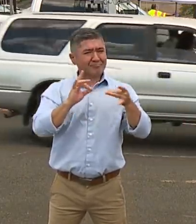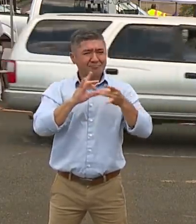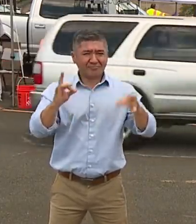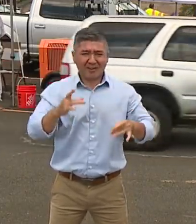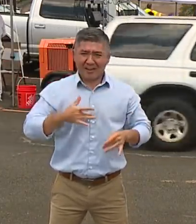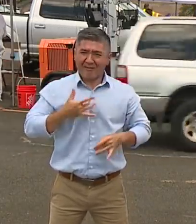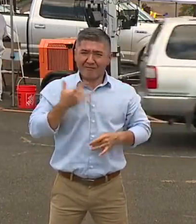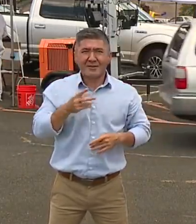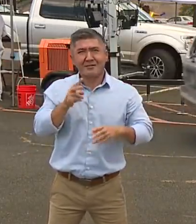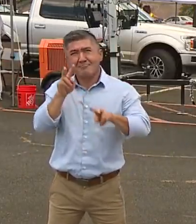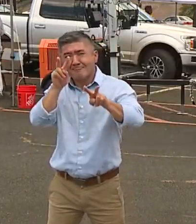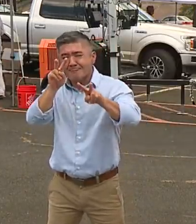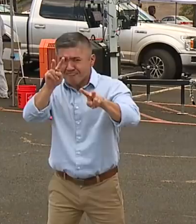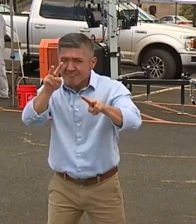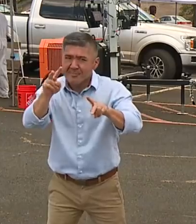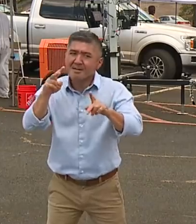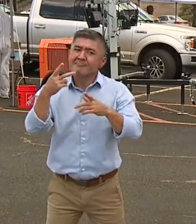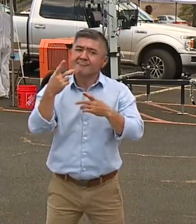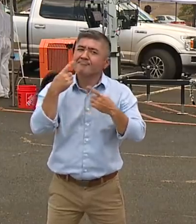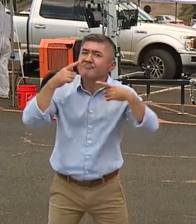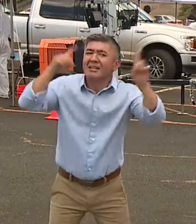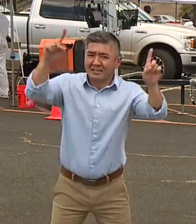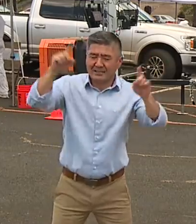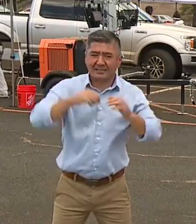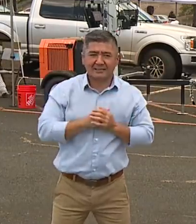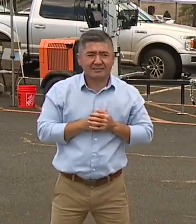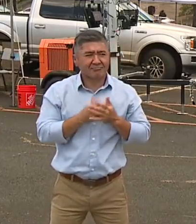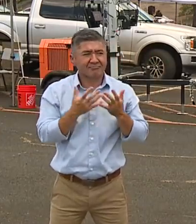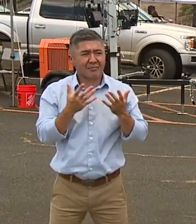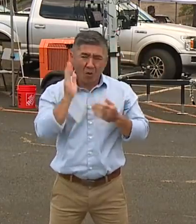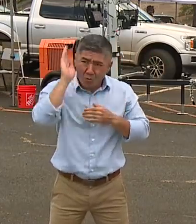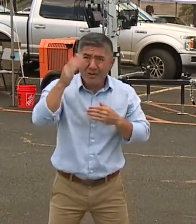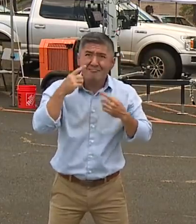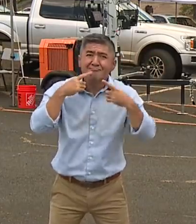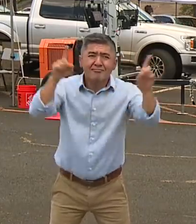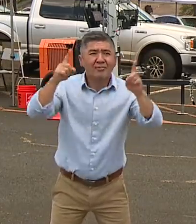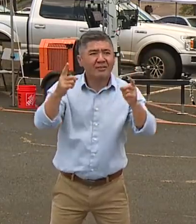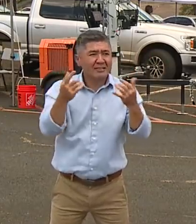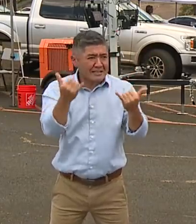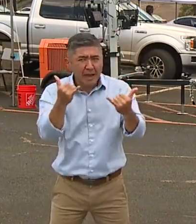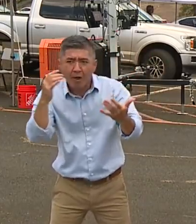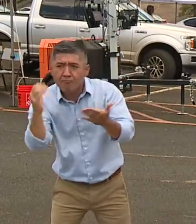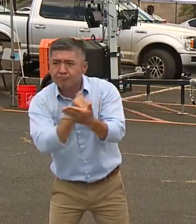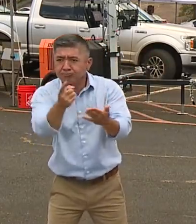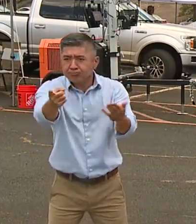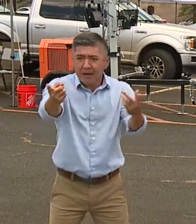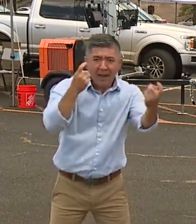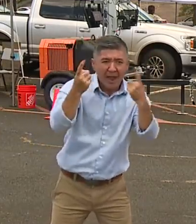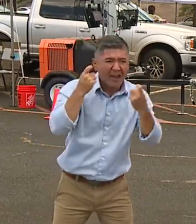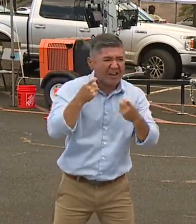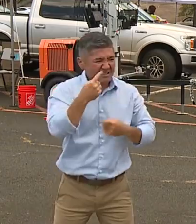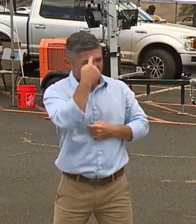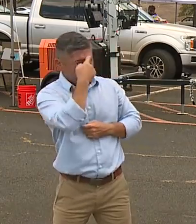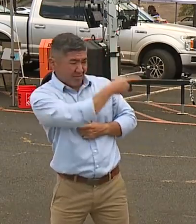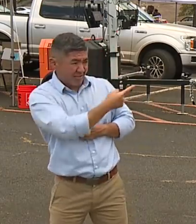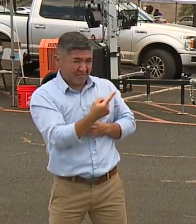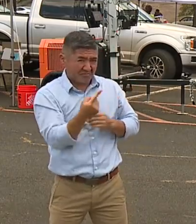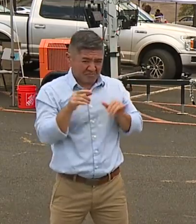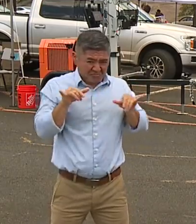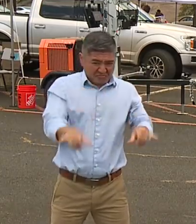for me, all of this is about hope. So we want you to be able to ask as many as you can, questions you can ask for the next 15 minutes or so